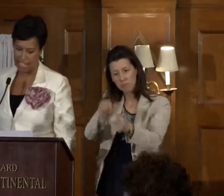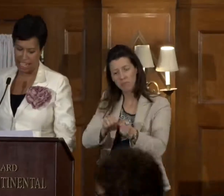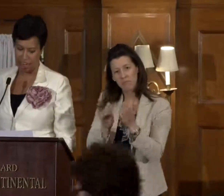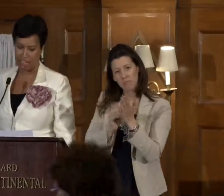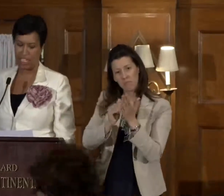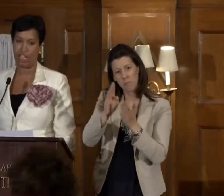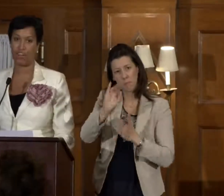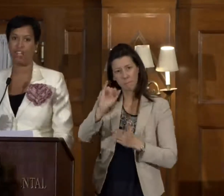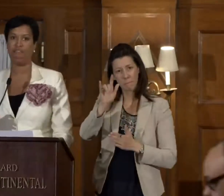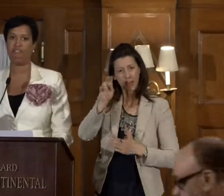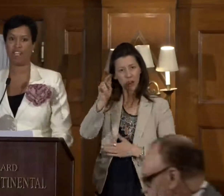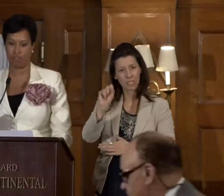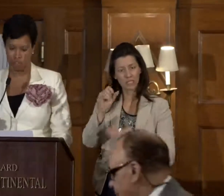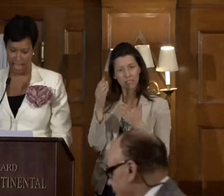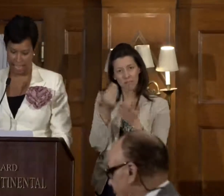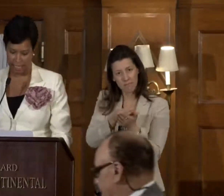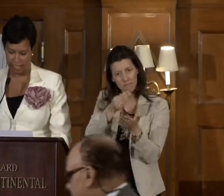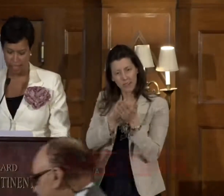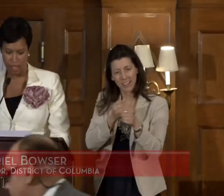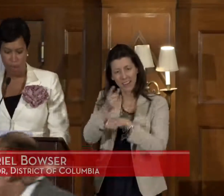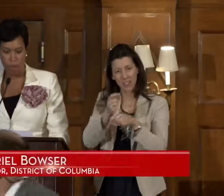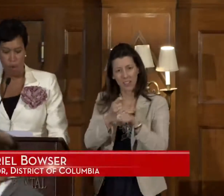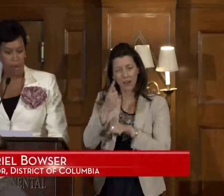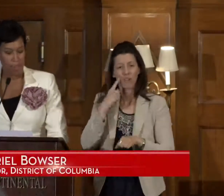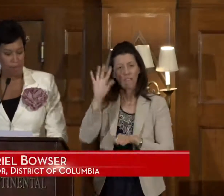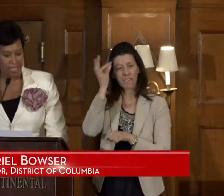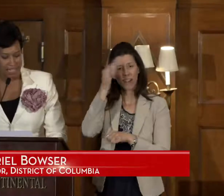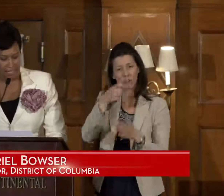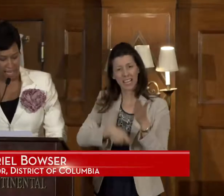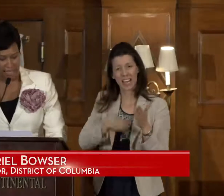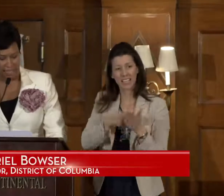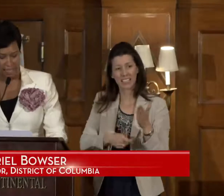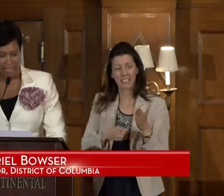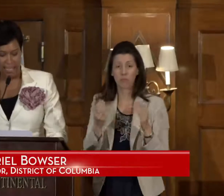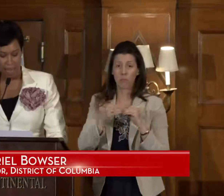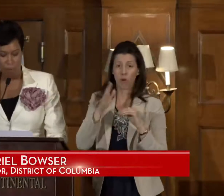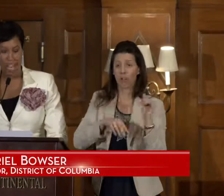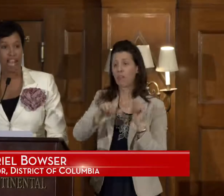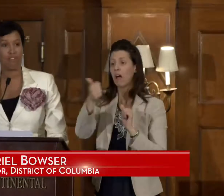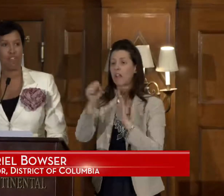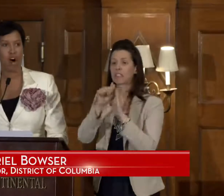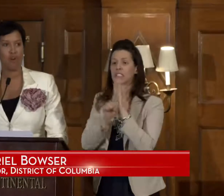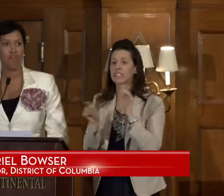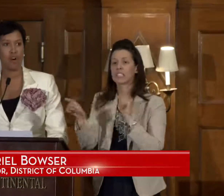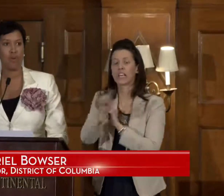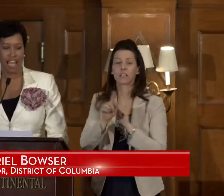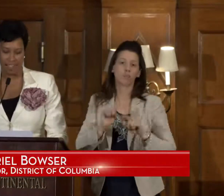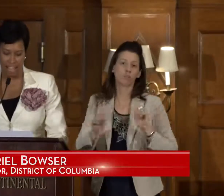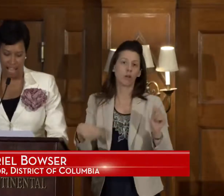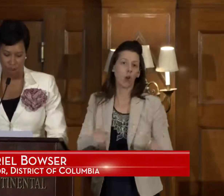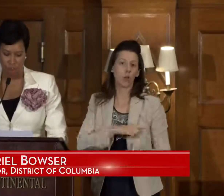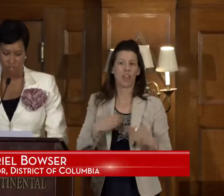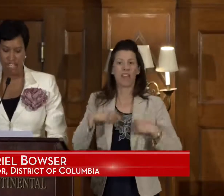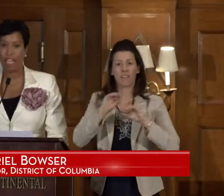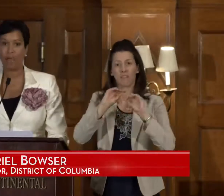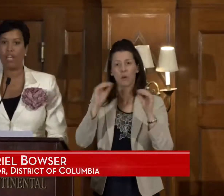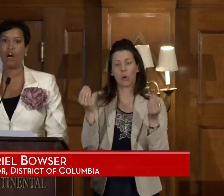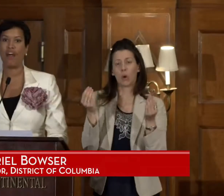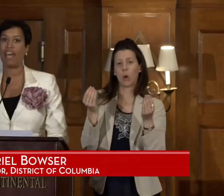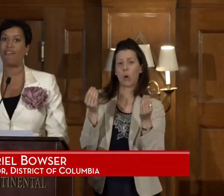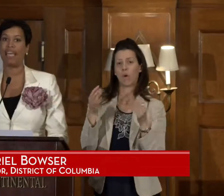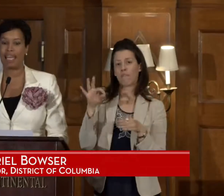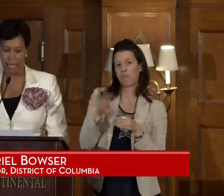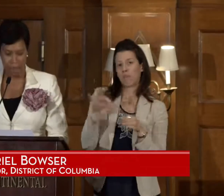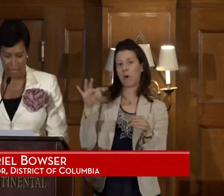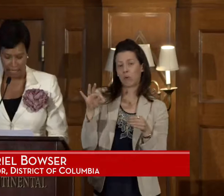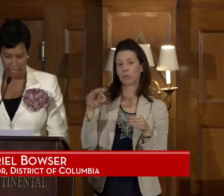each and every year in federal taxes. More than many states, yet we have no vote in the House, and